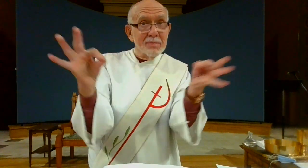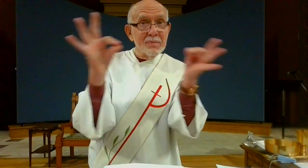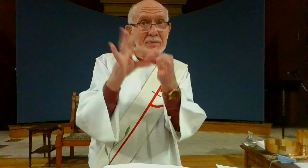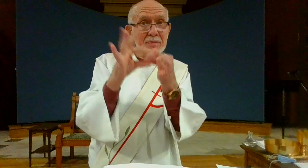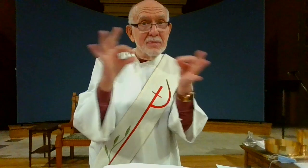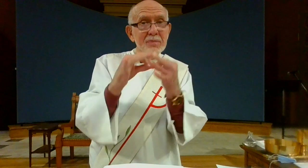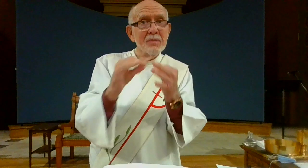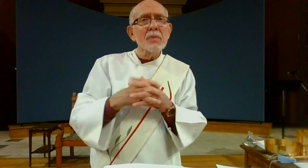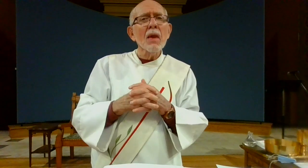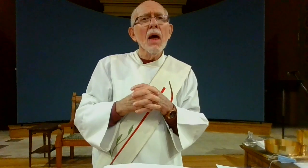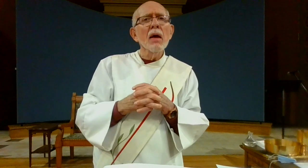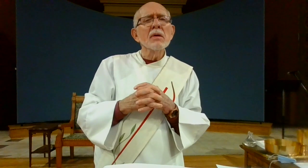as Jesus calls us to be